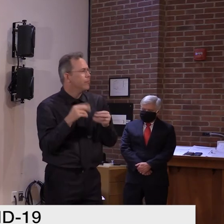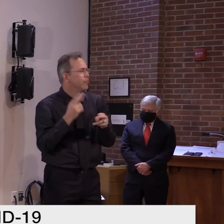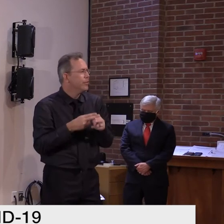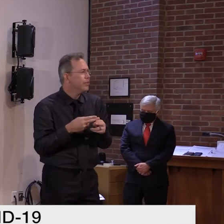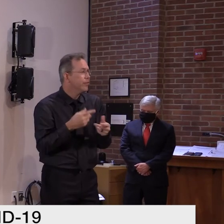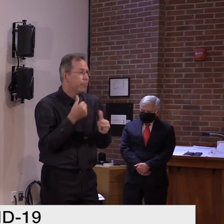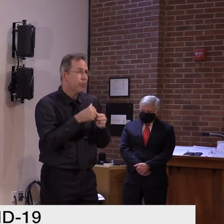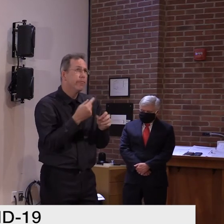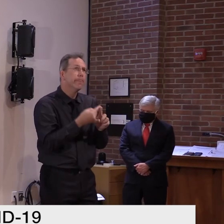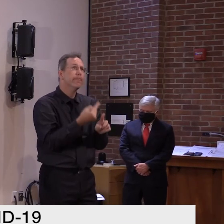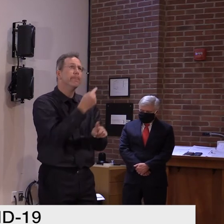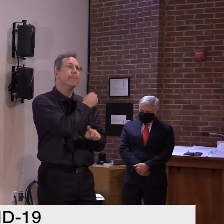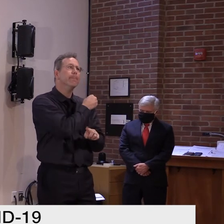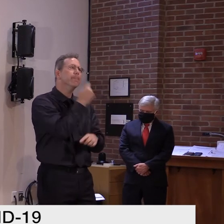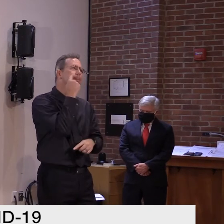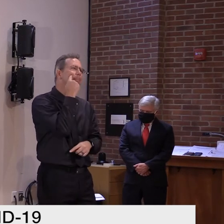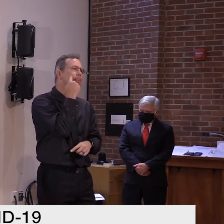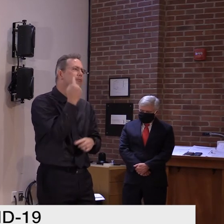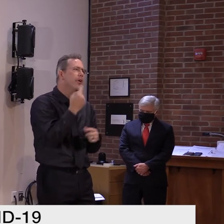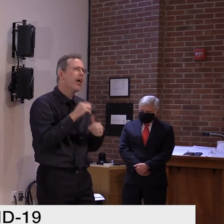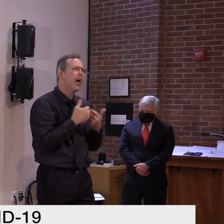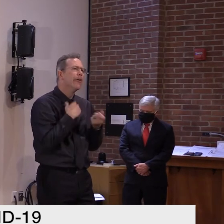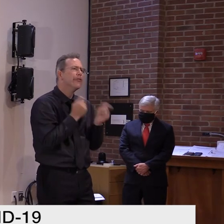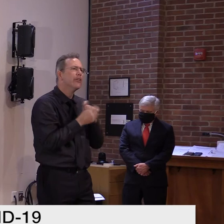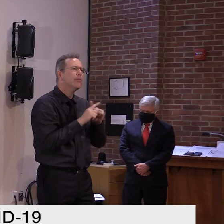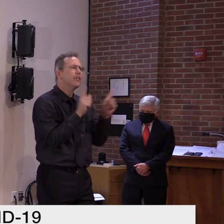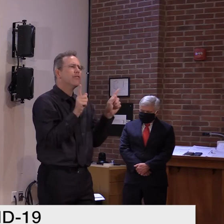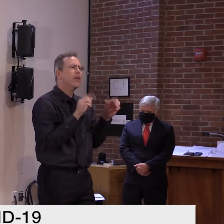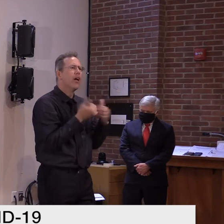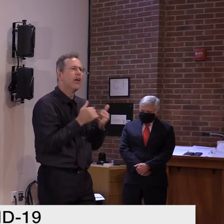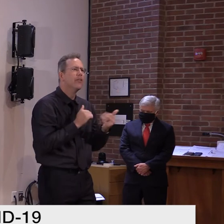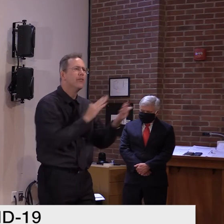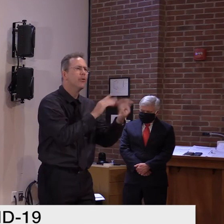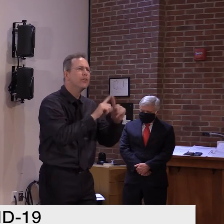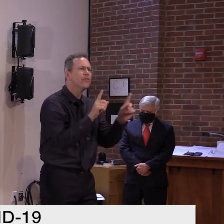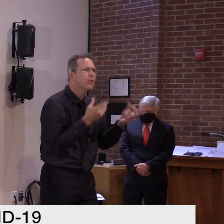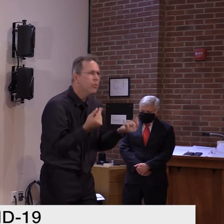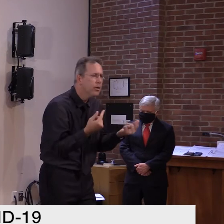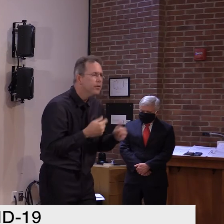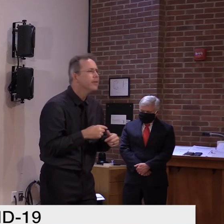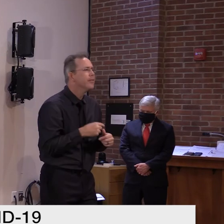from large, wide scale compliance with guidance. Um,